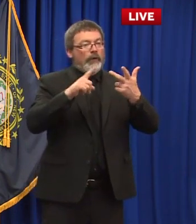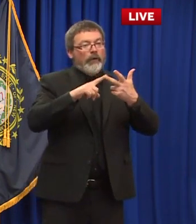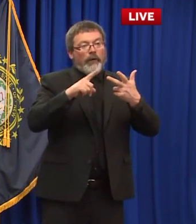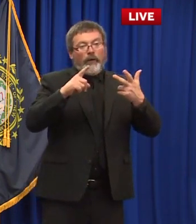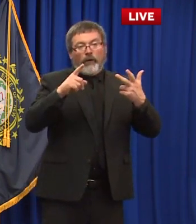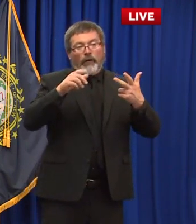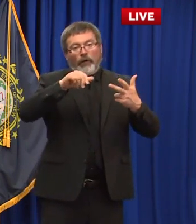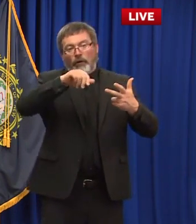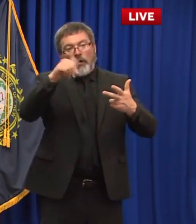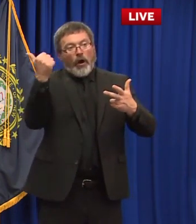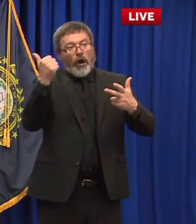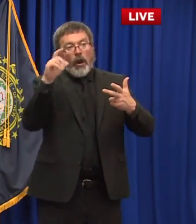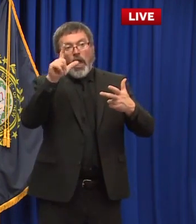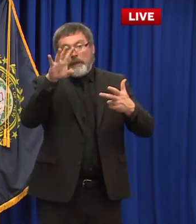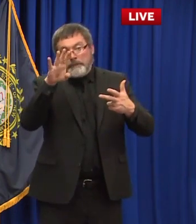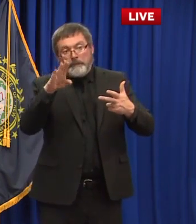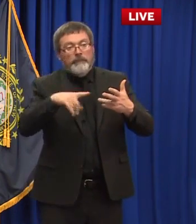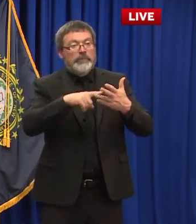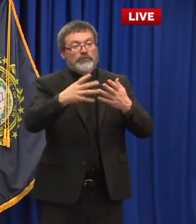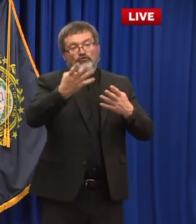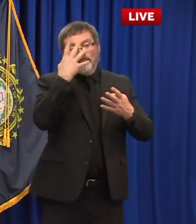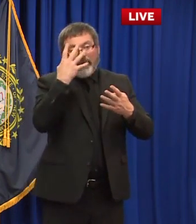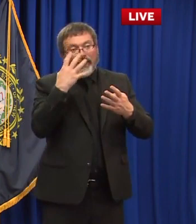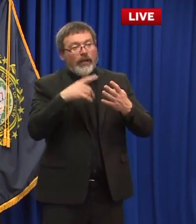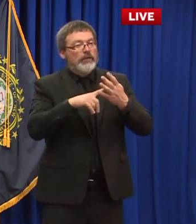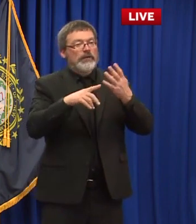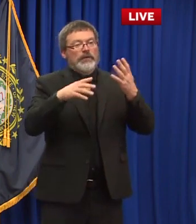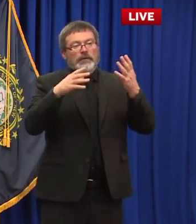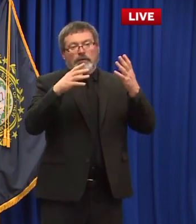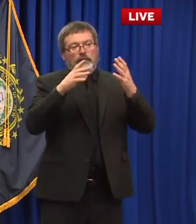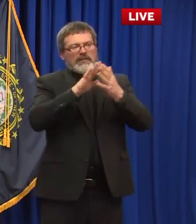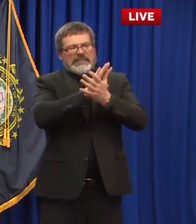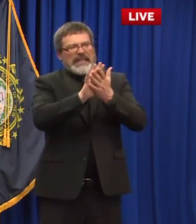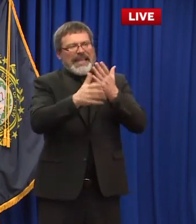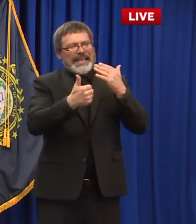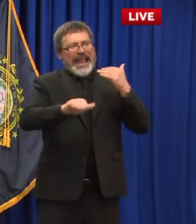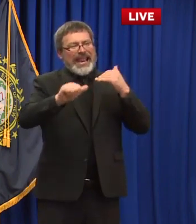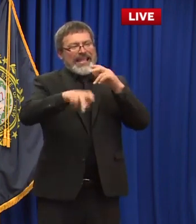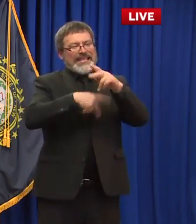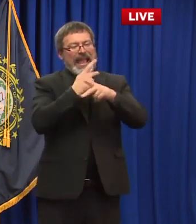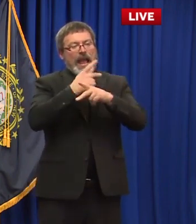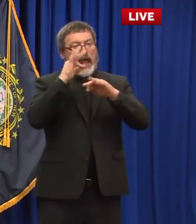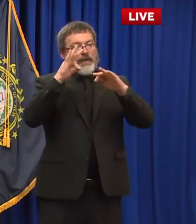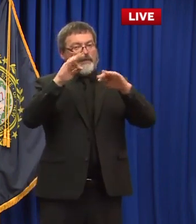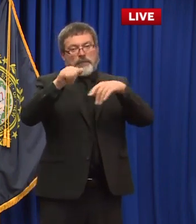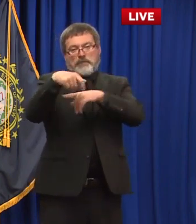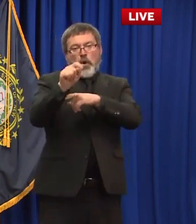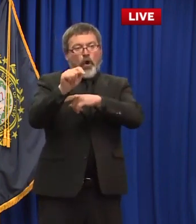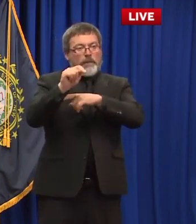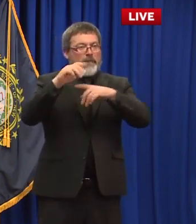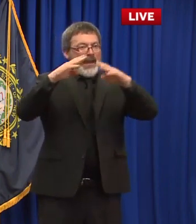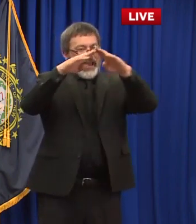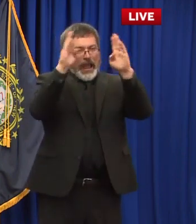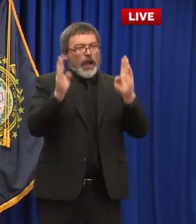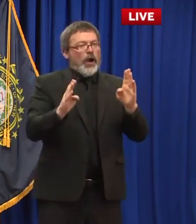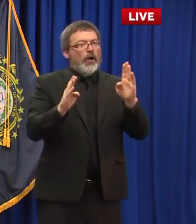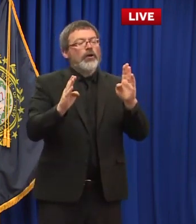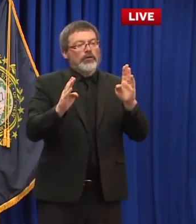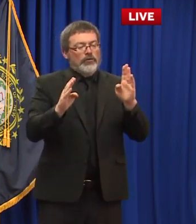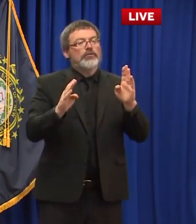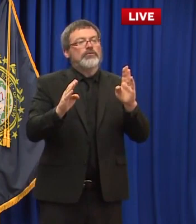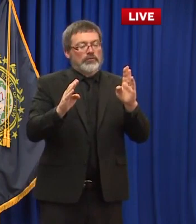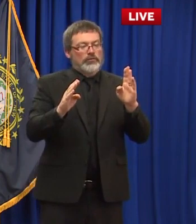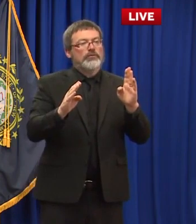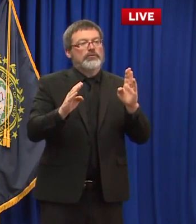jails prisons and any other type of congregate type housing that don't does not follow think community residences for people with